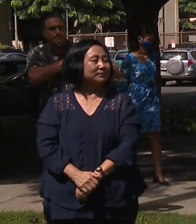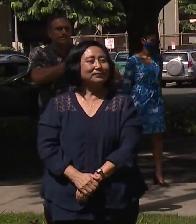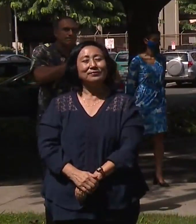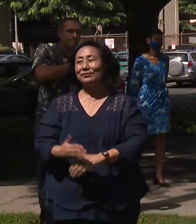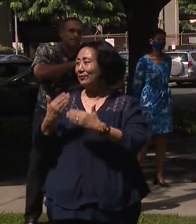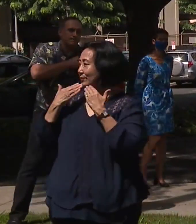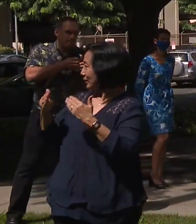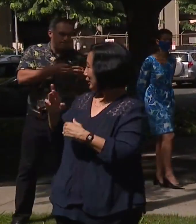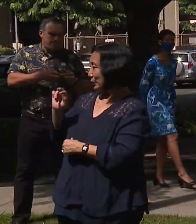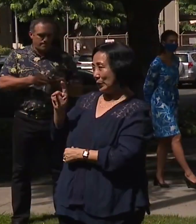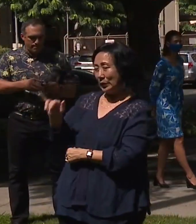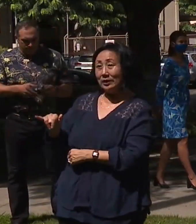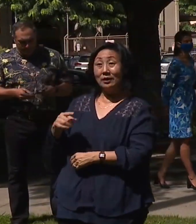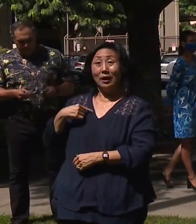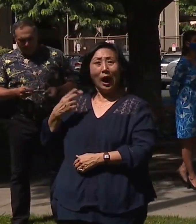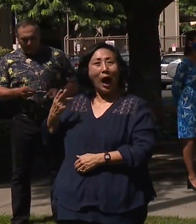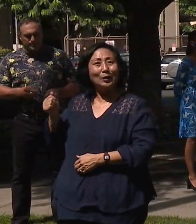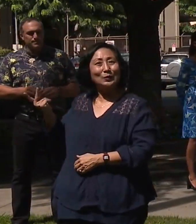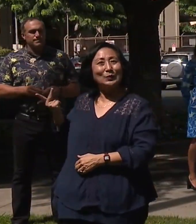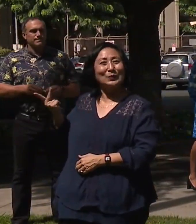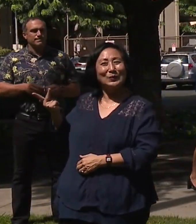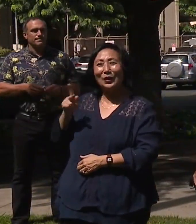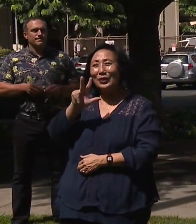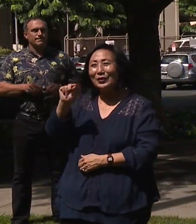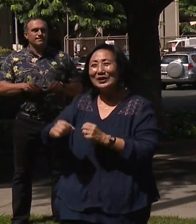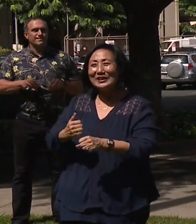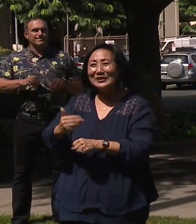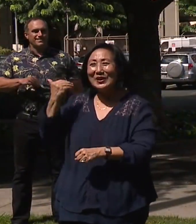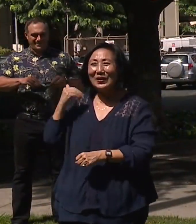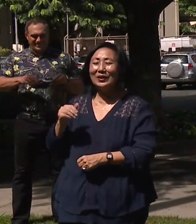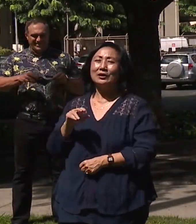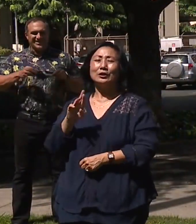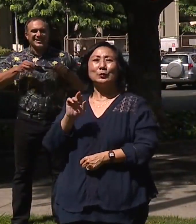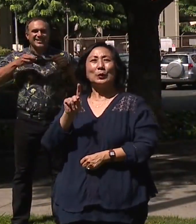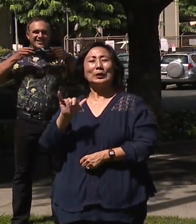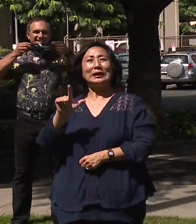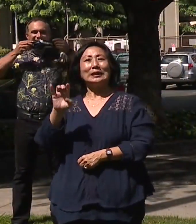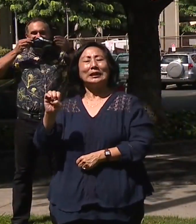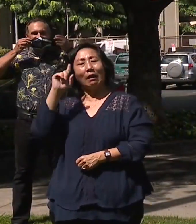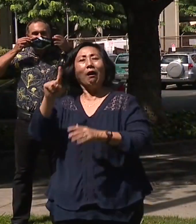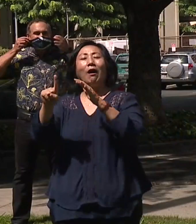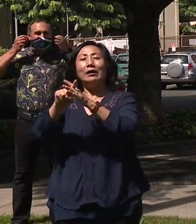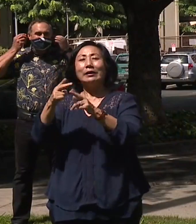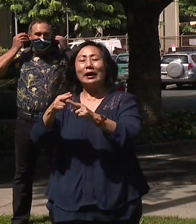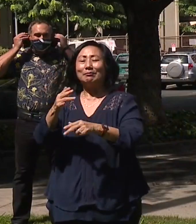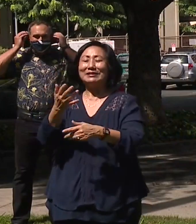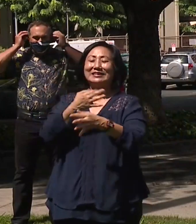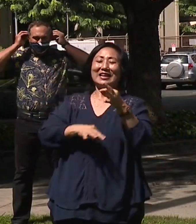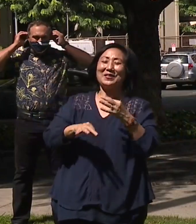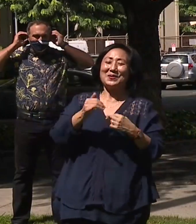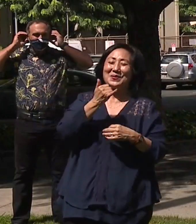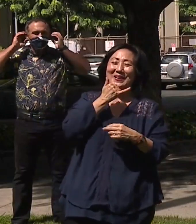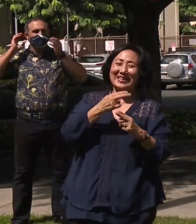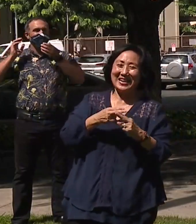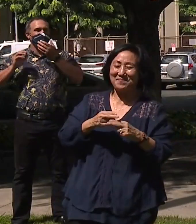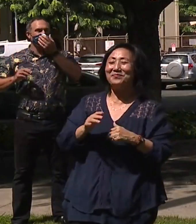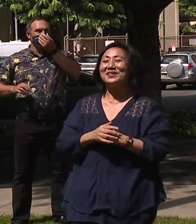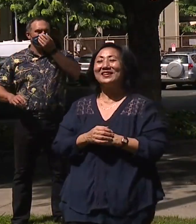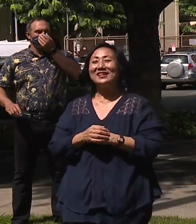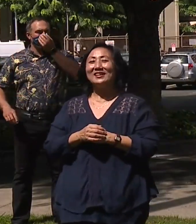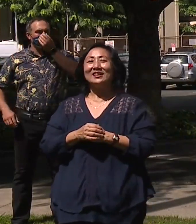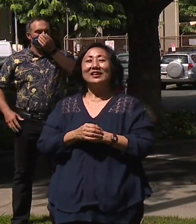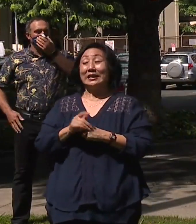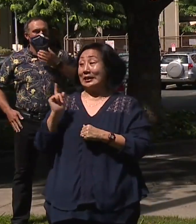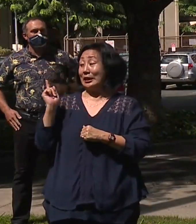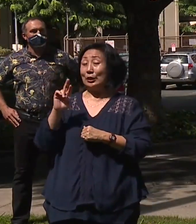Thanks, Brody. I went to high school with Brody Lee 30 years ago, so Brody Lee sprung to mind instead of Brody McMurtry. So thanks, Brody. And Brody has this